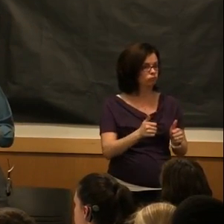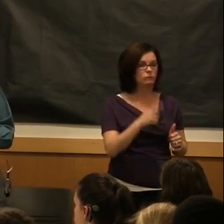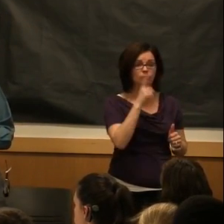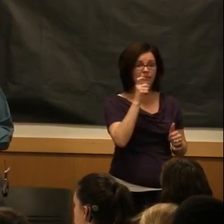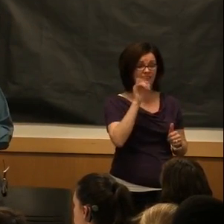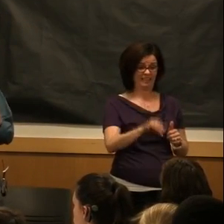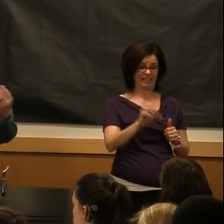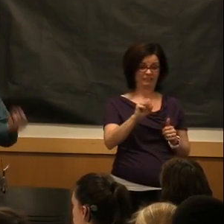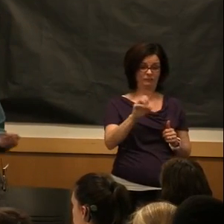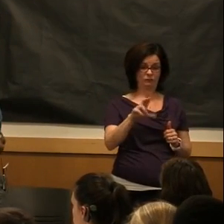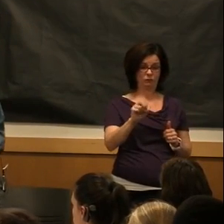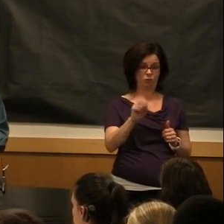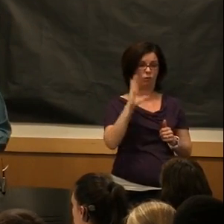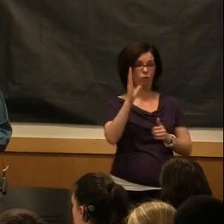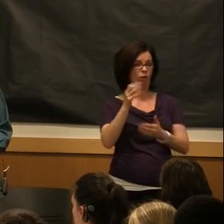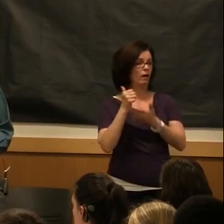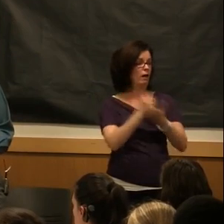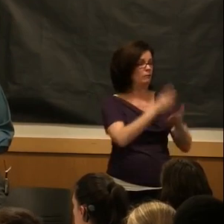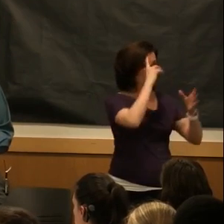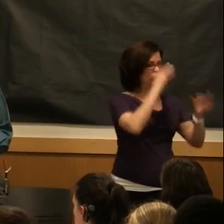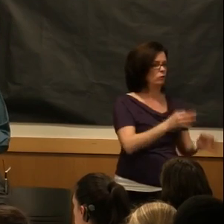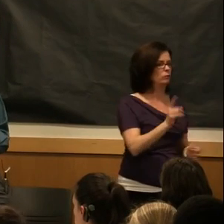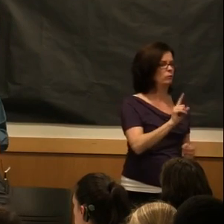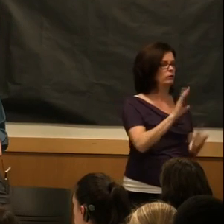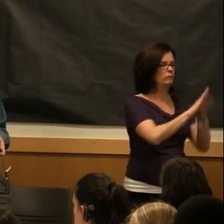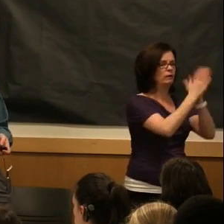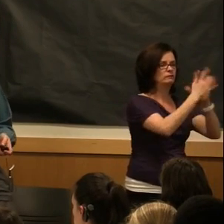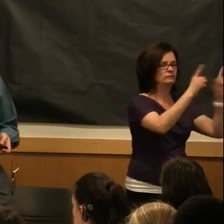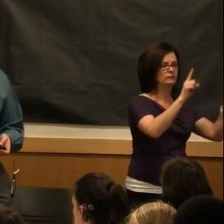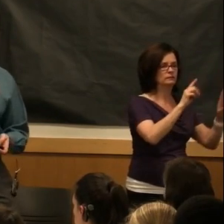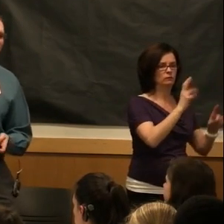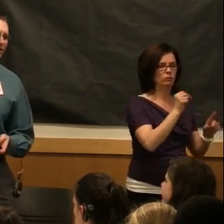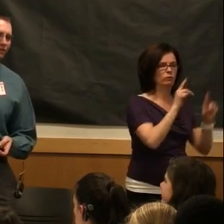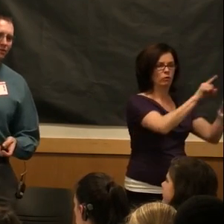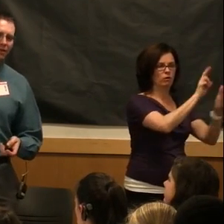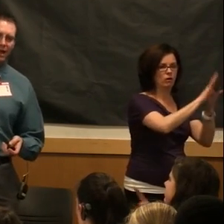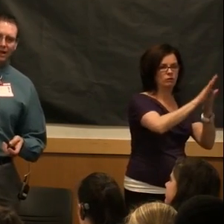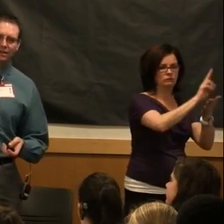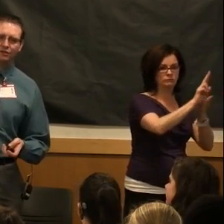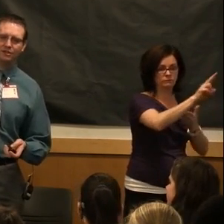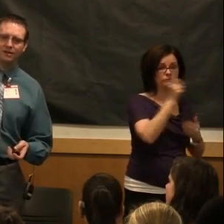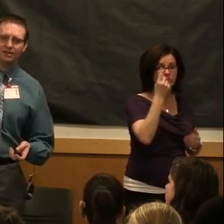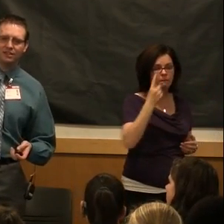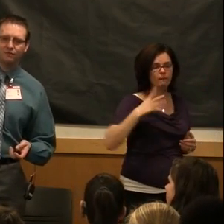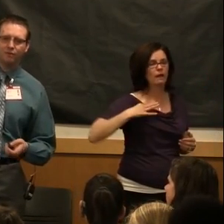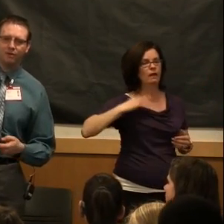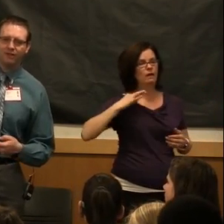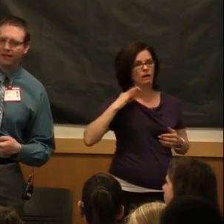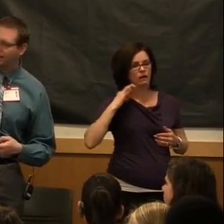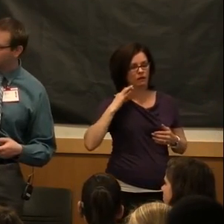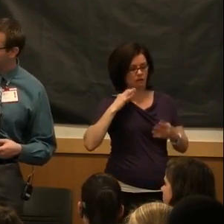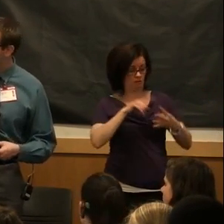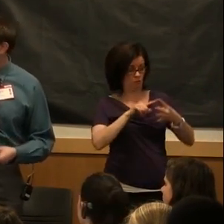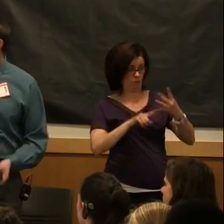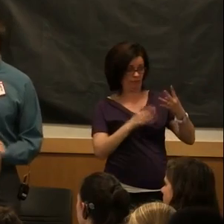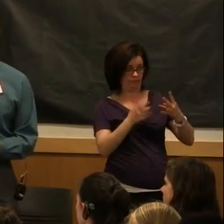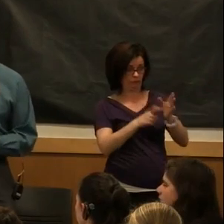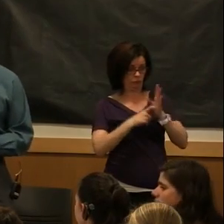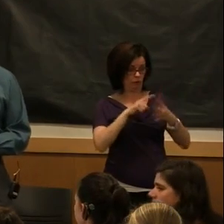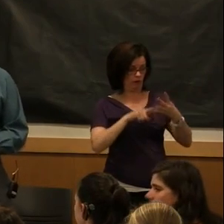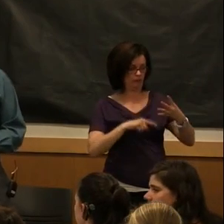determine where you're going to be successful when you're looking for universities. But after you've applied and you submit these four things,